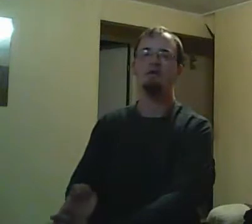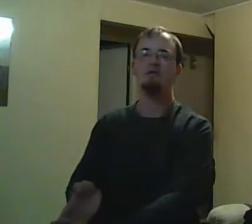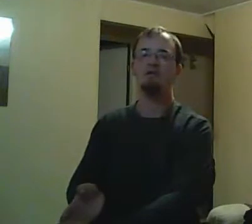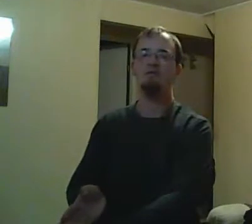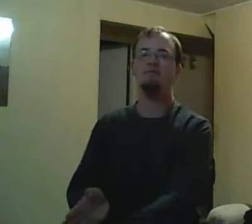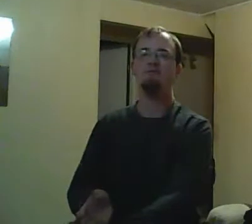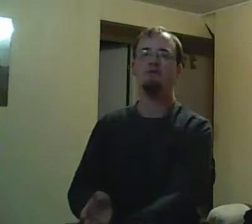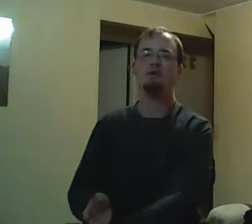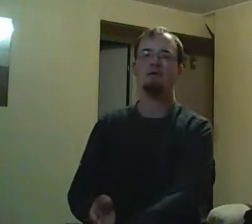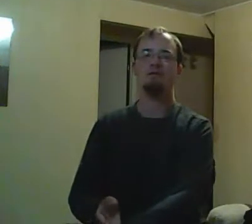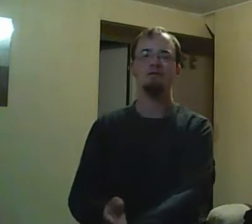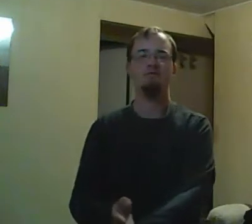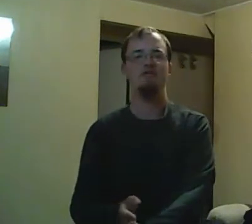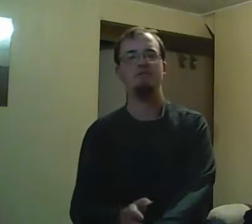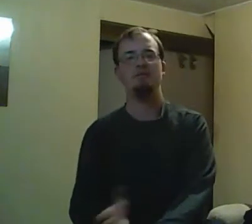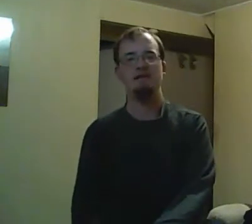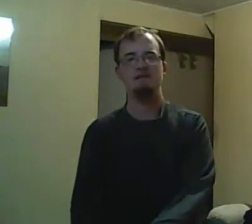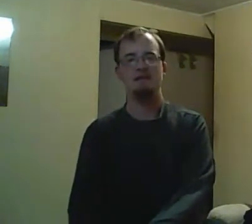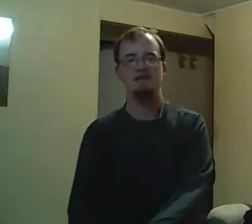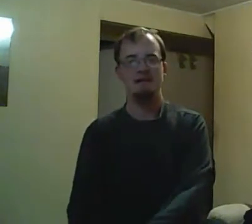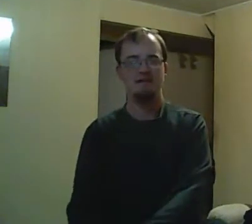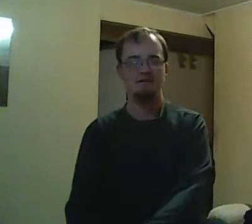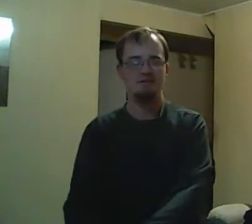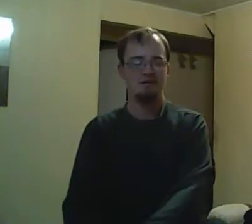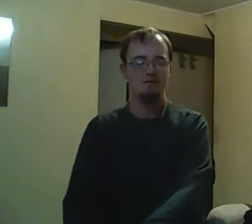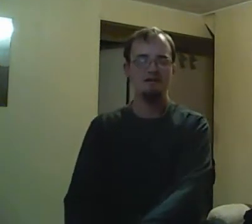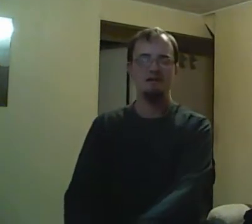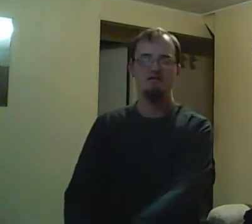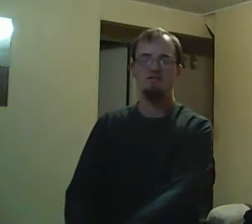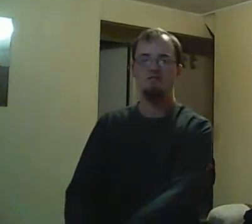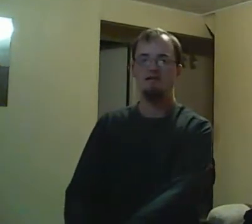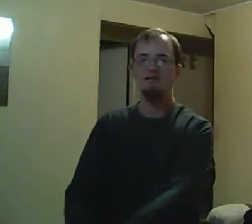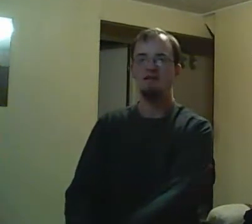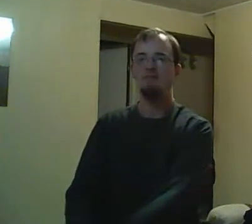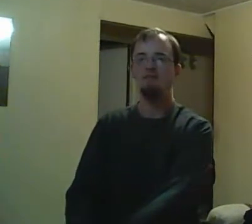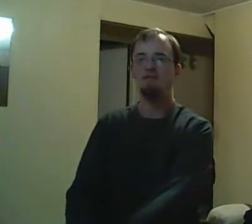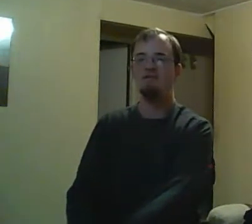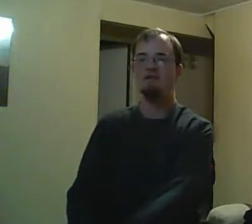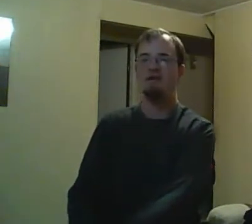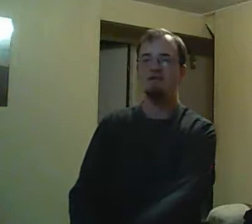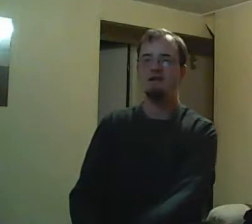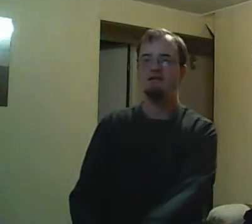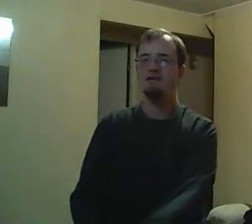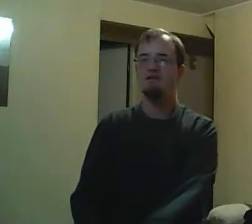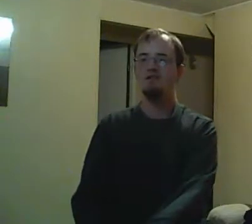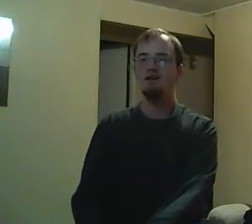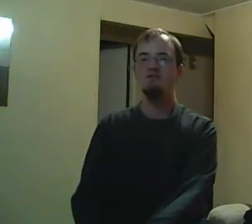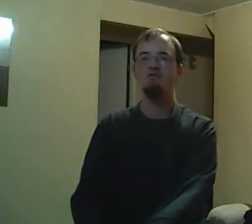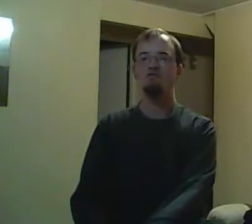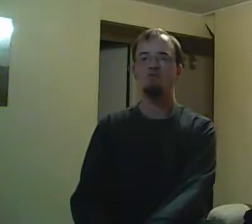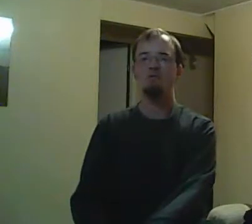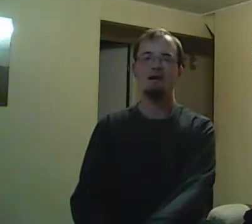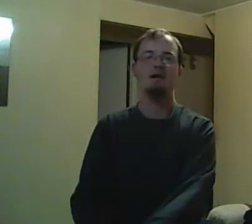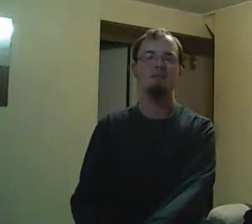like Jimmy and not Emma. What do you expect? So then when Paige gets the word that there's been a shooting,